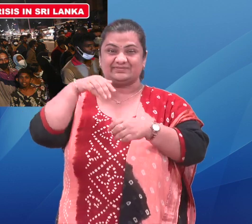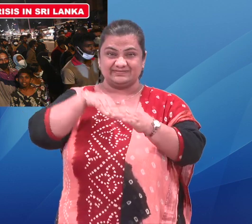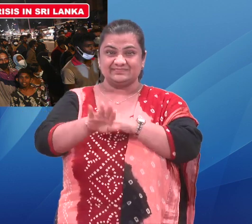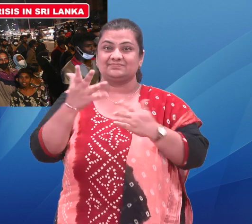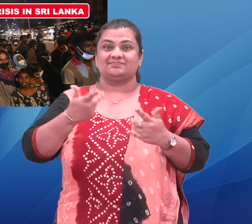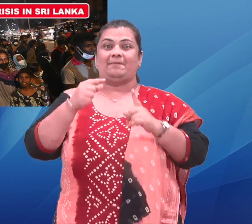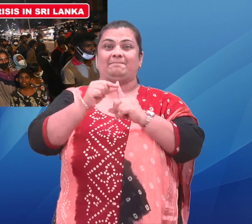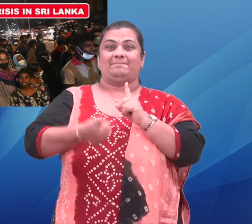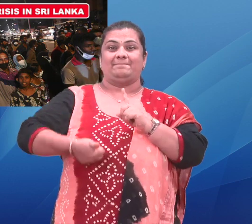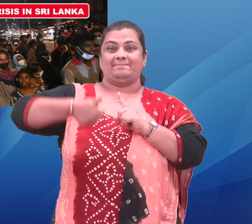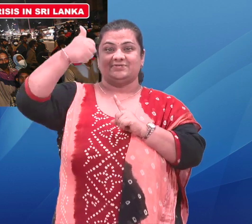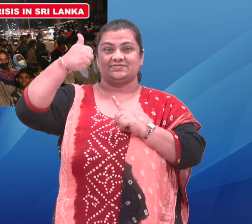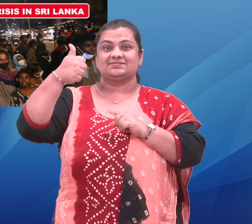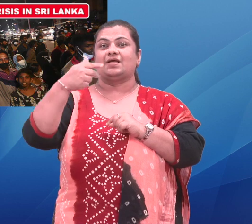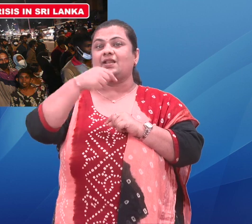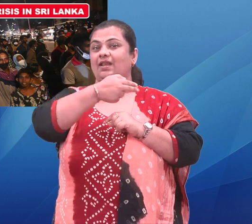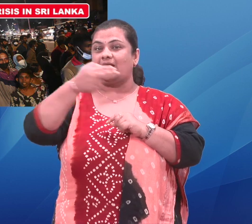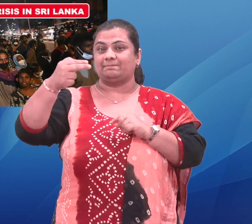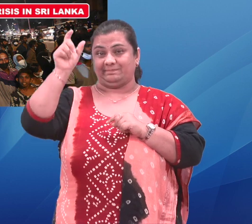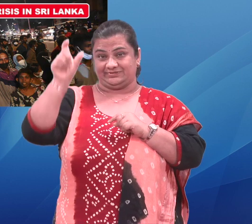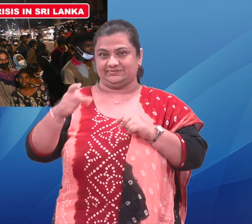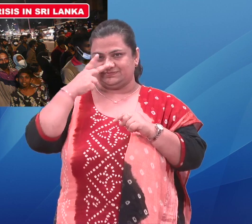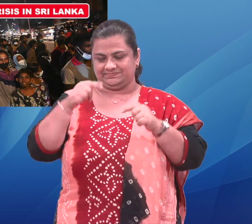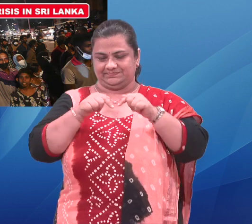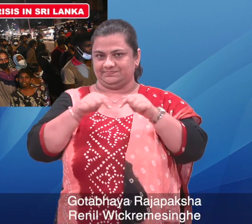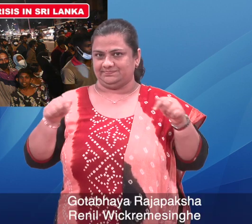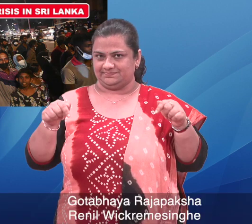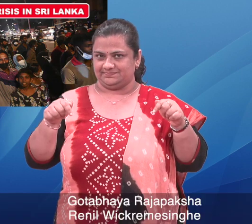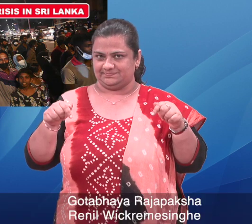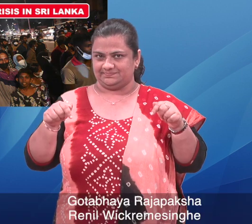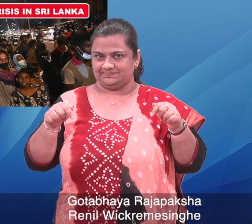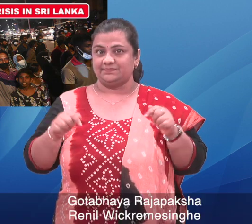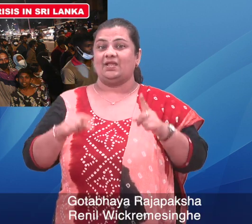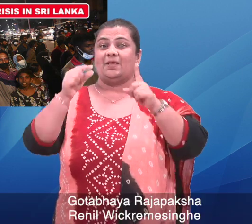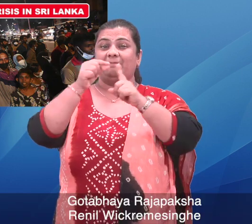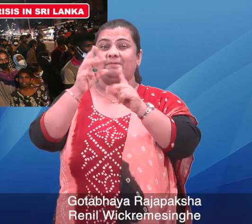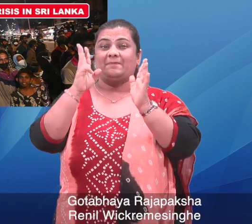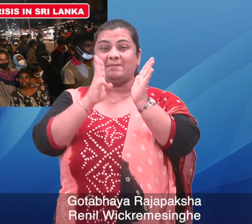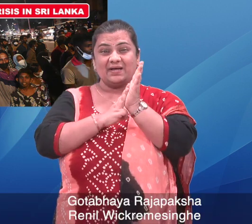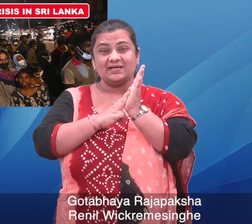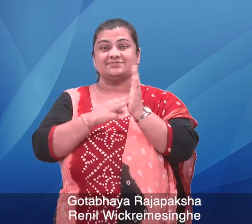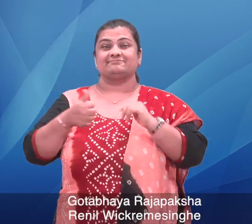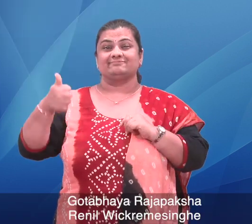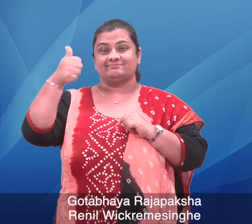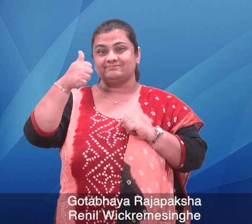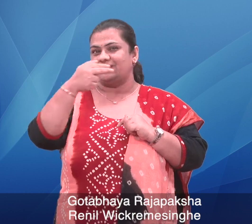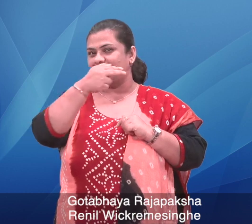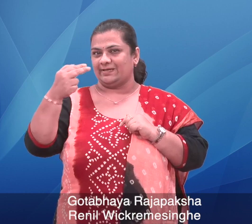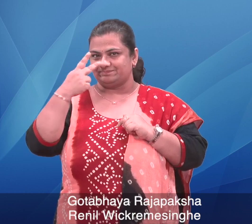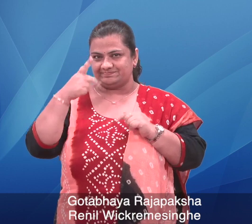day after President Godabaya Redderbaksha and Prime Minister Reynal Vikramesinki pledged to resign in the wake of a historic citizens'